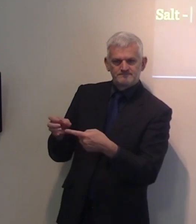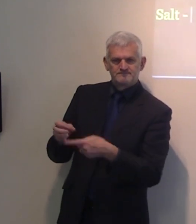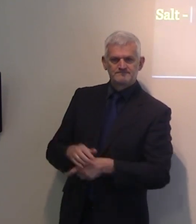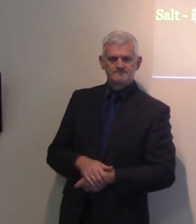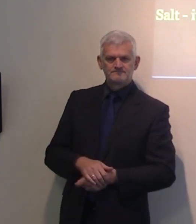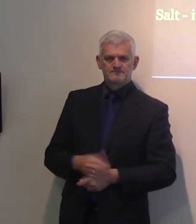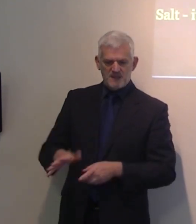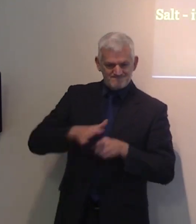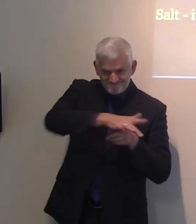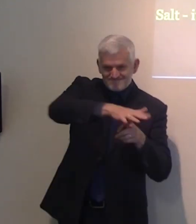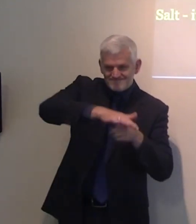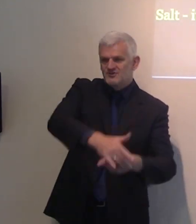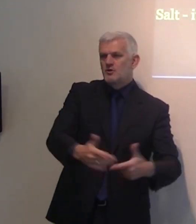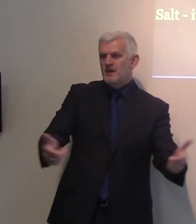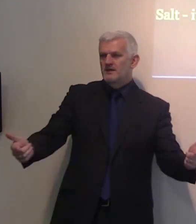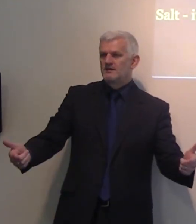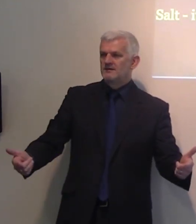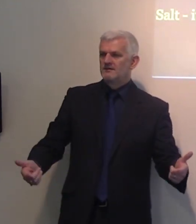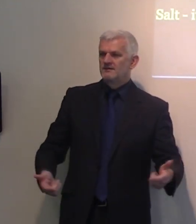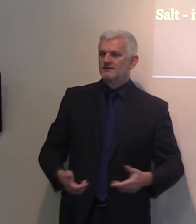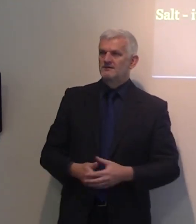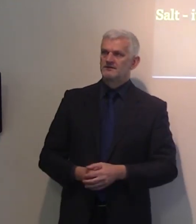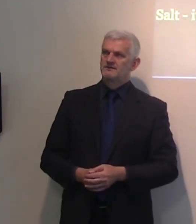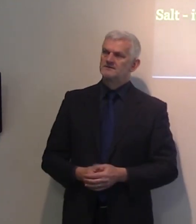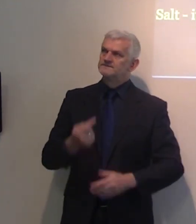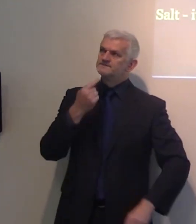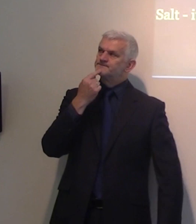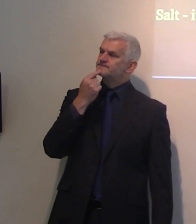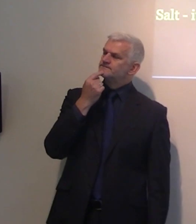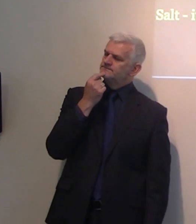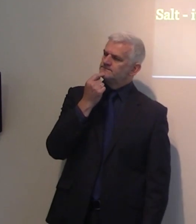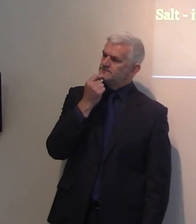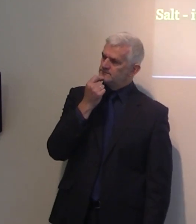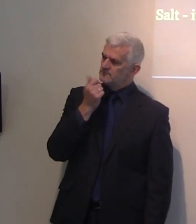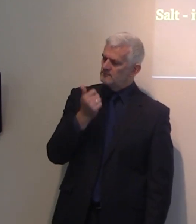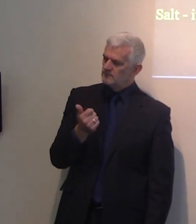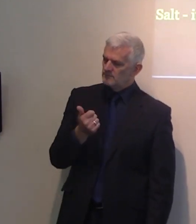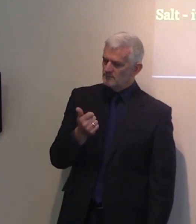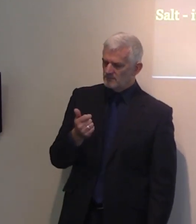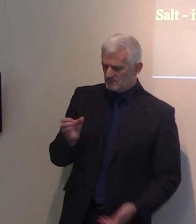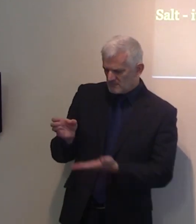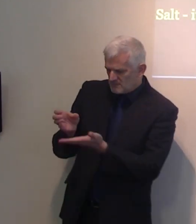hundreds, and I am not exaggerating here, there are hundreds of uses made of salt.